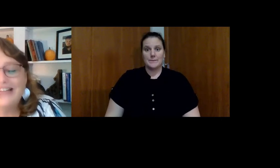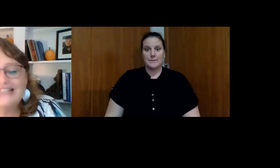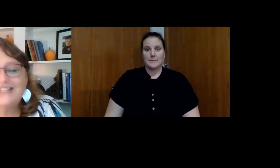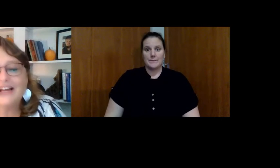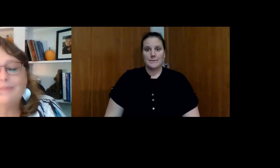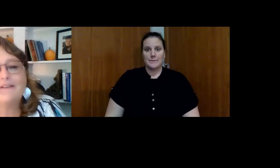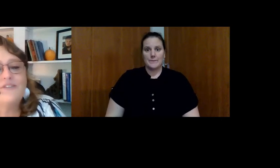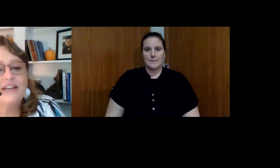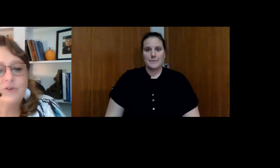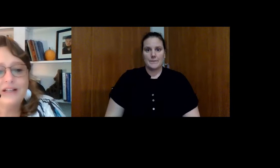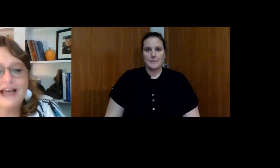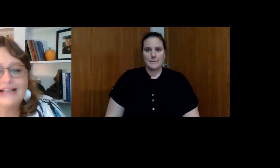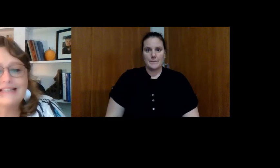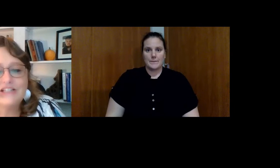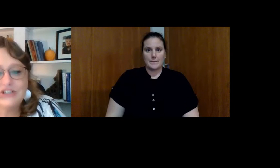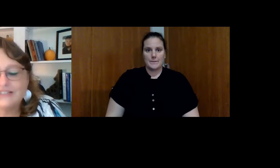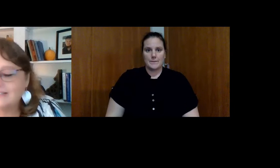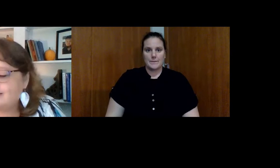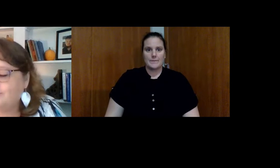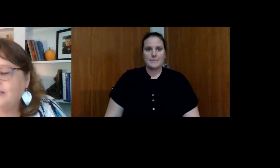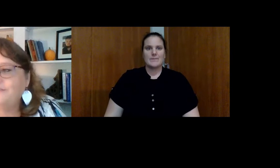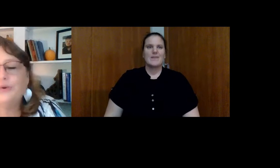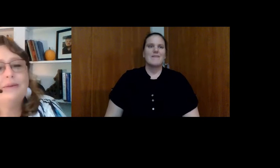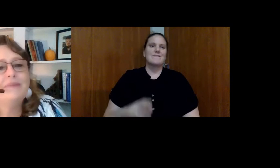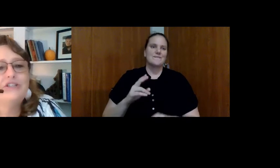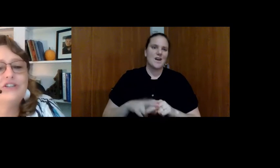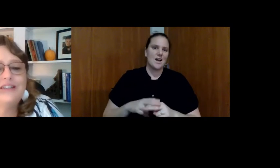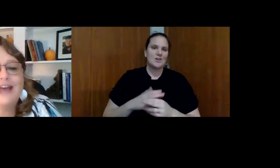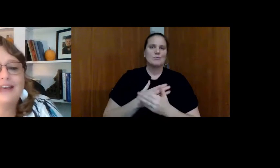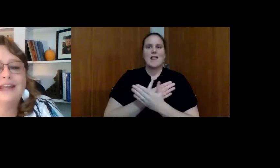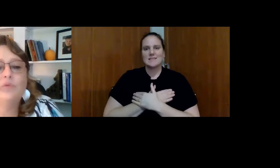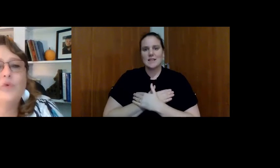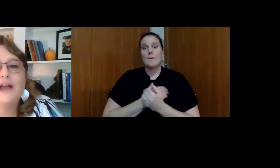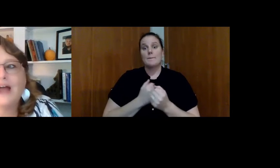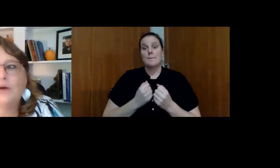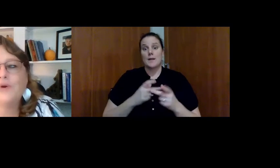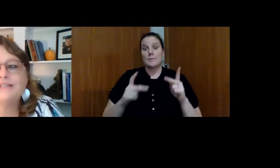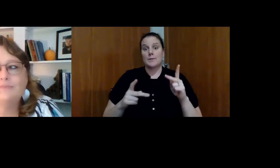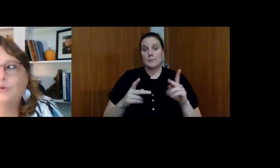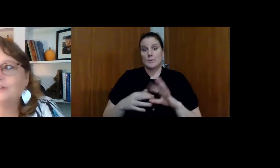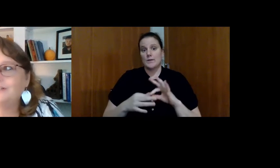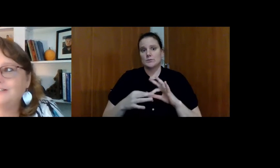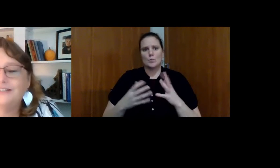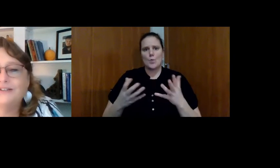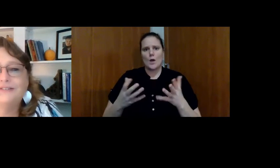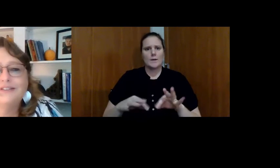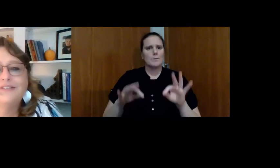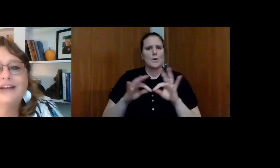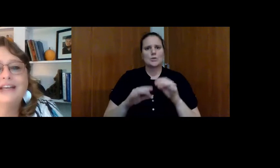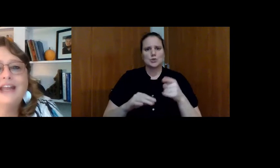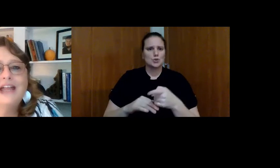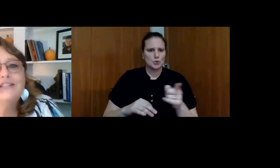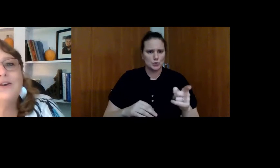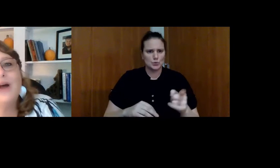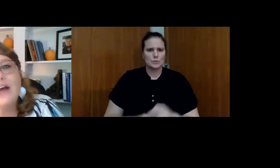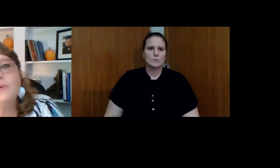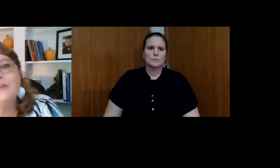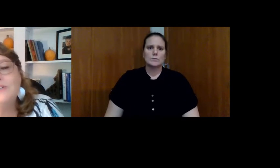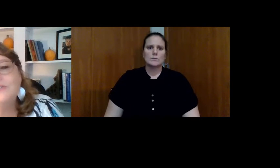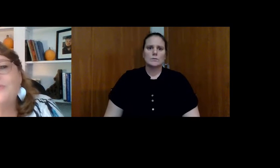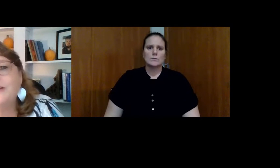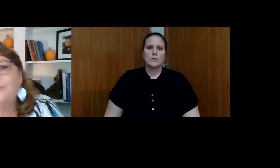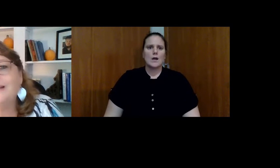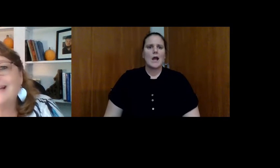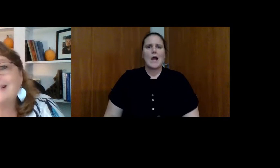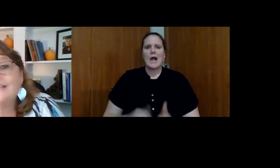So let's talk about fun and relaxation. Several of you had mentioned that. And what what's important to you. Right. So how